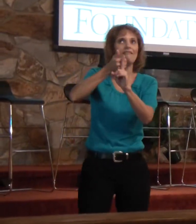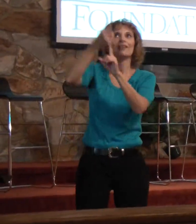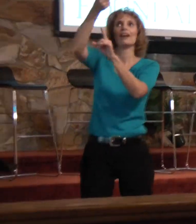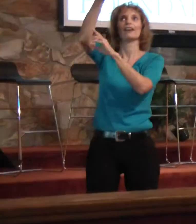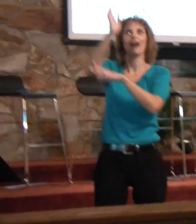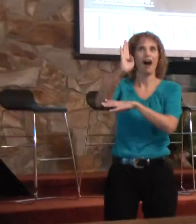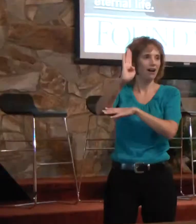Back in Mass. Mass.